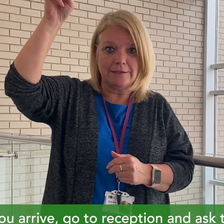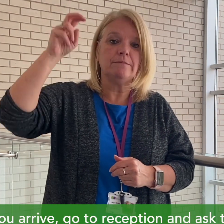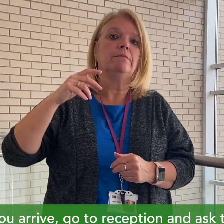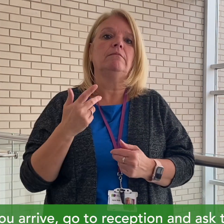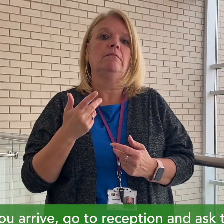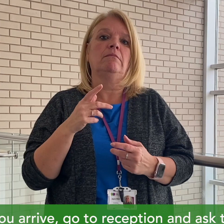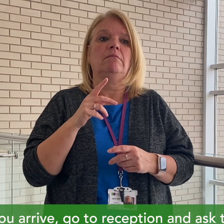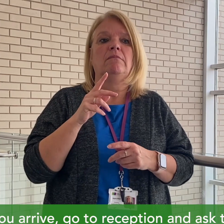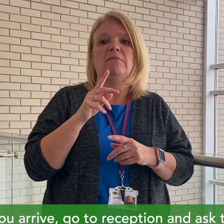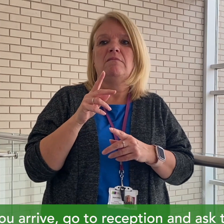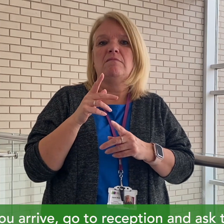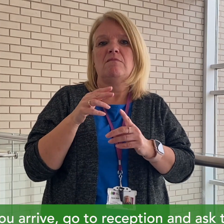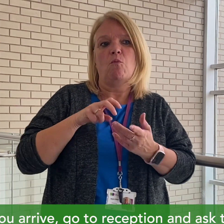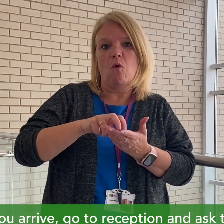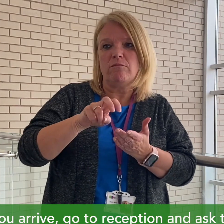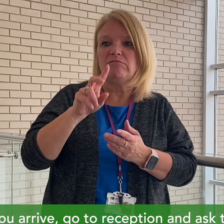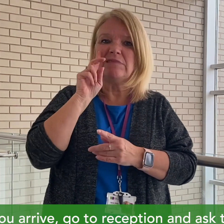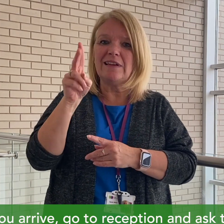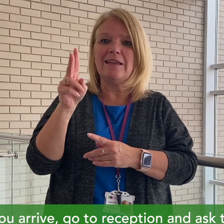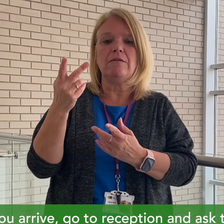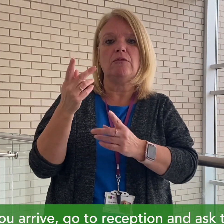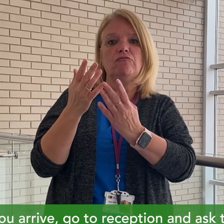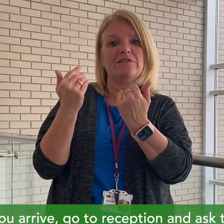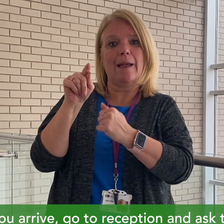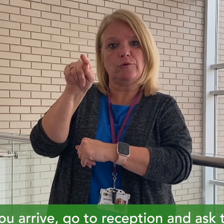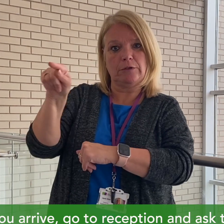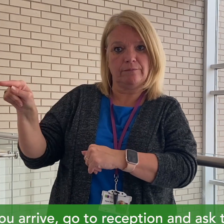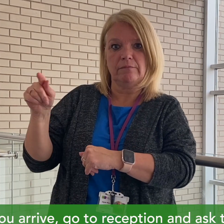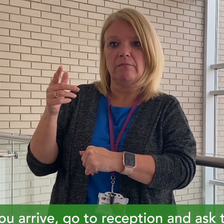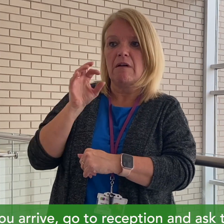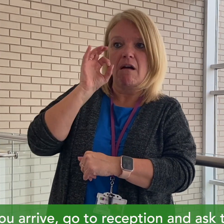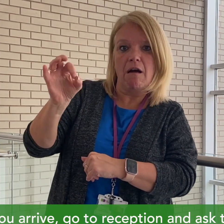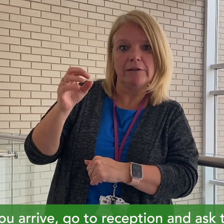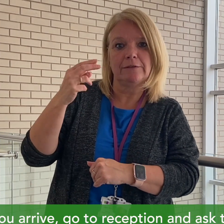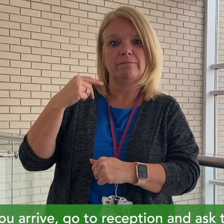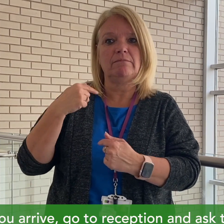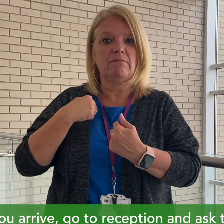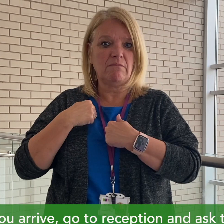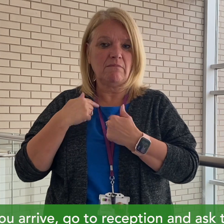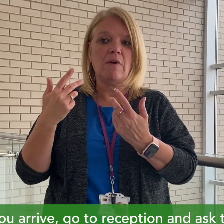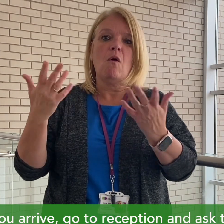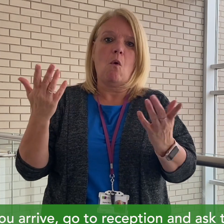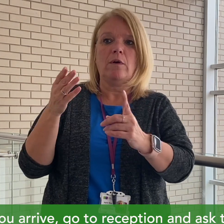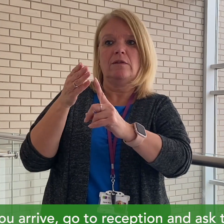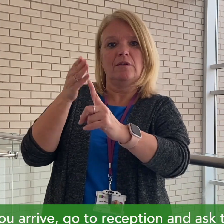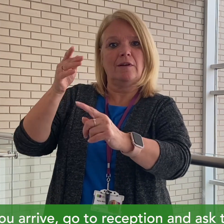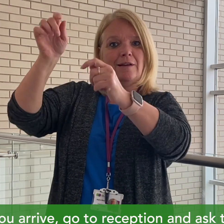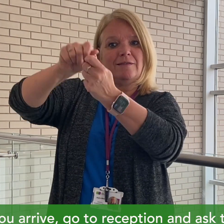When you arrive, go to reception and ask them for me or there will be a banner to show you